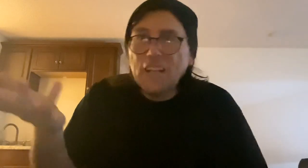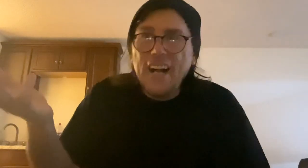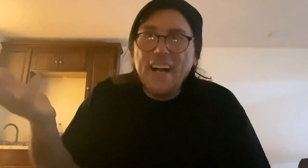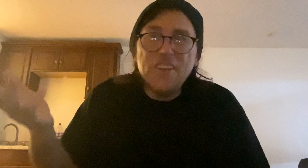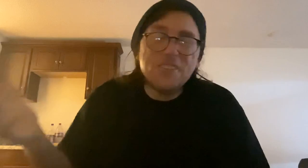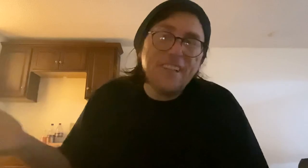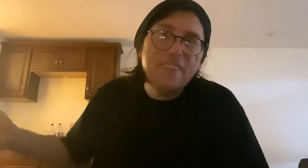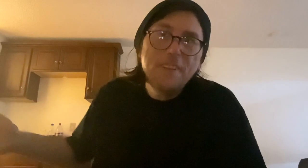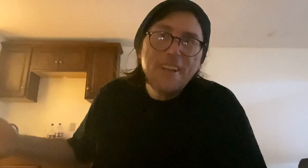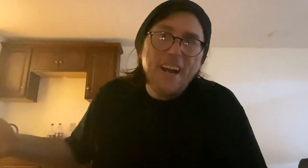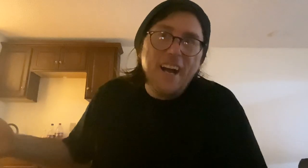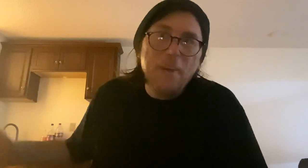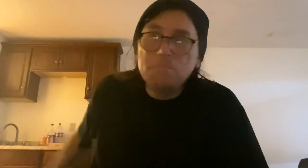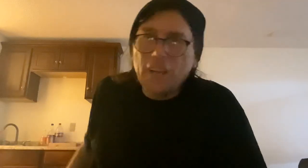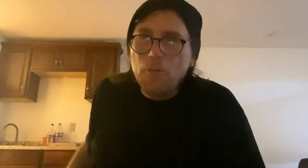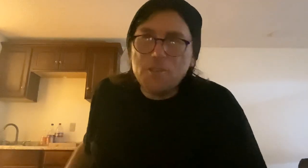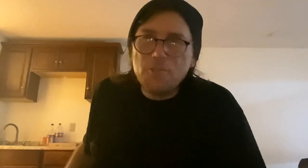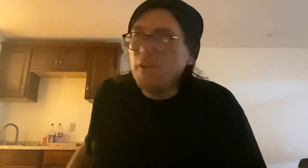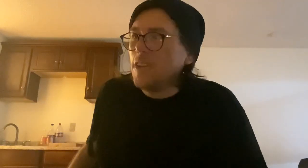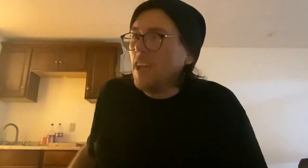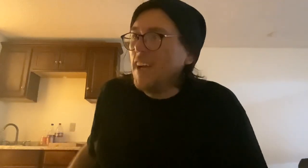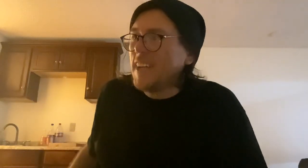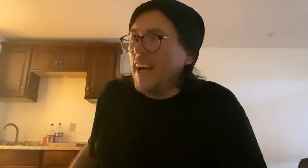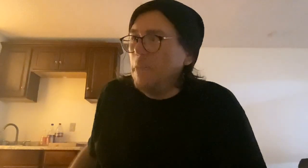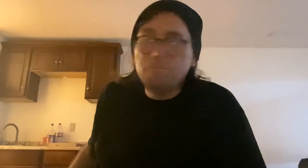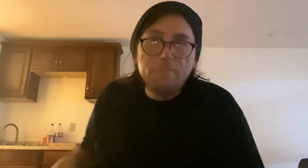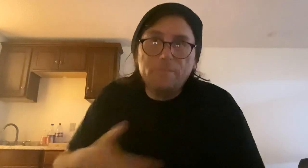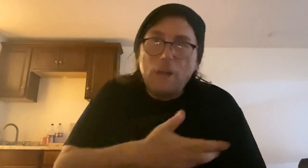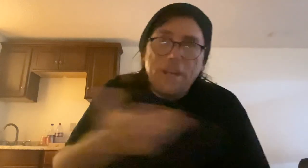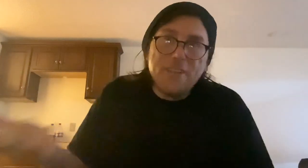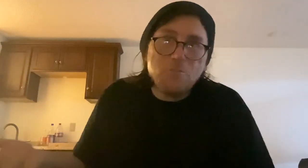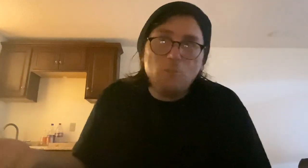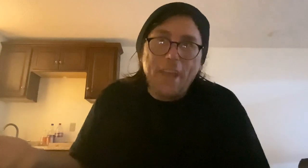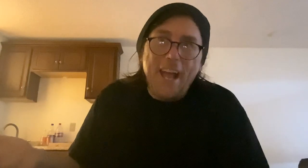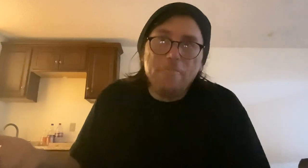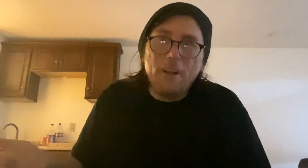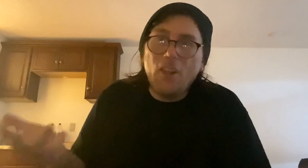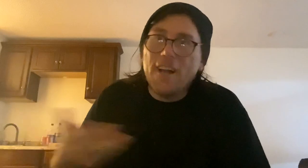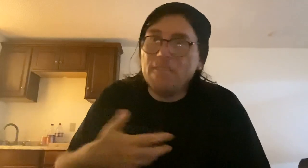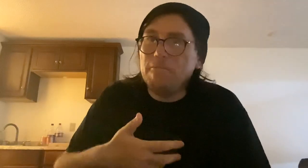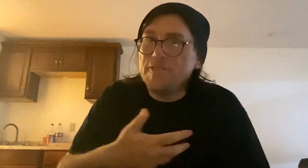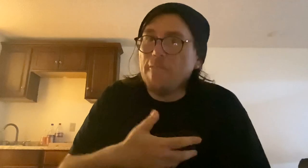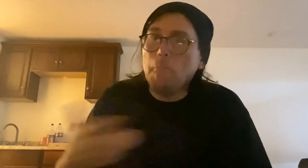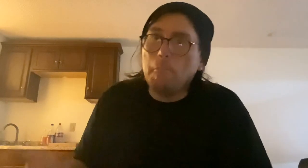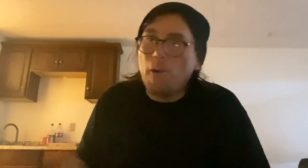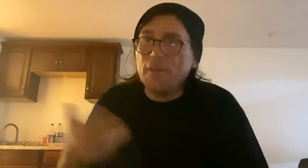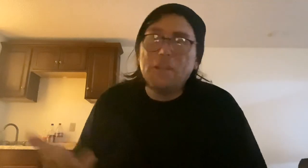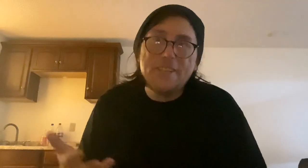Other than that, I wish you all good luck. Nowadays, we have a lot of different marketplaces